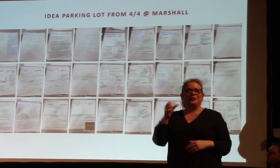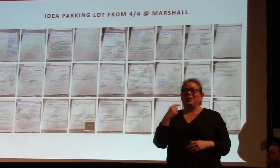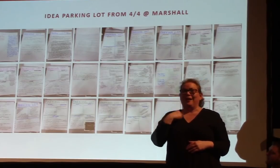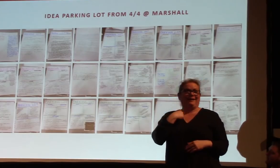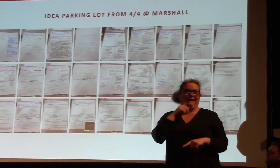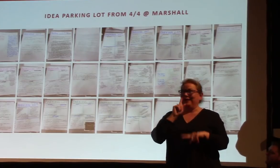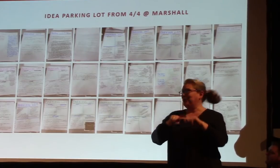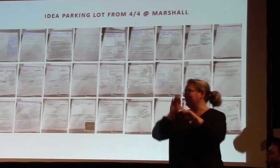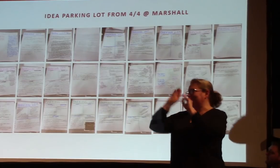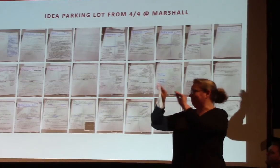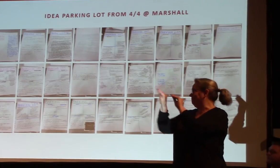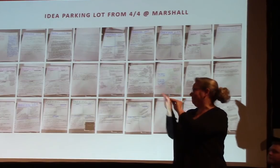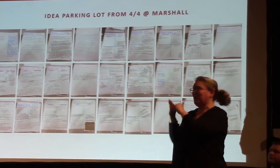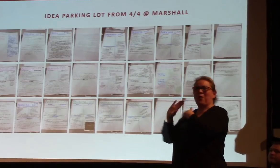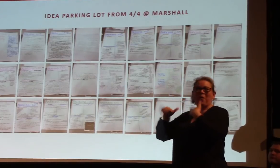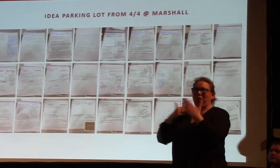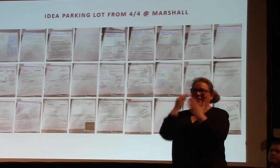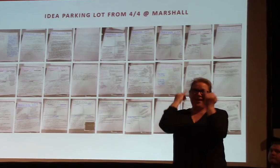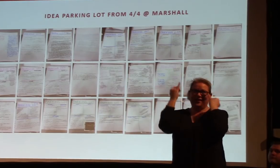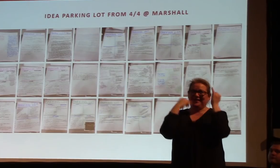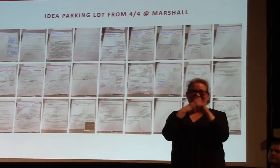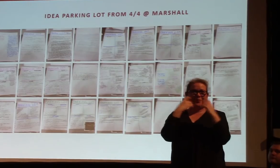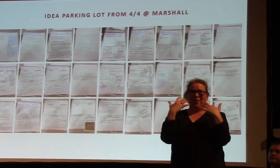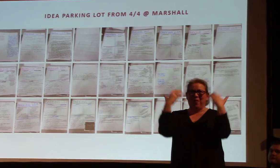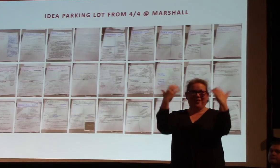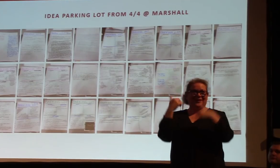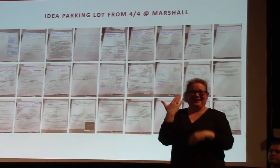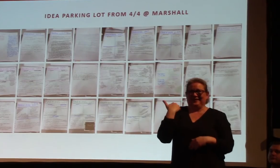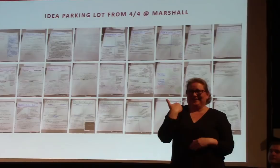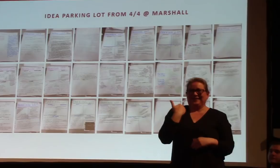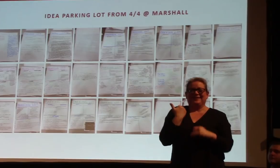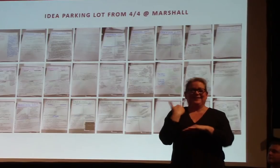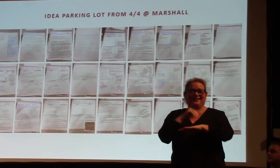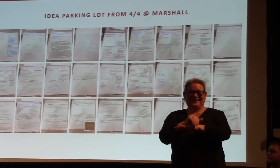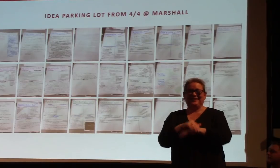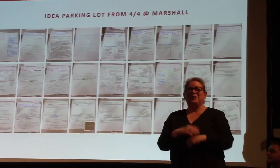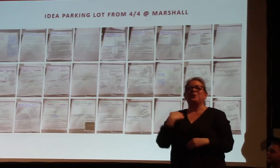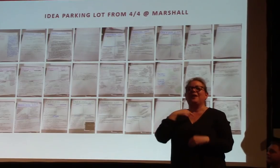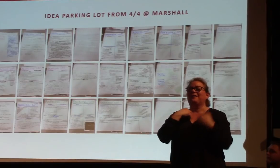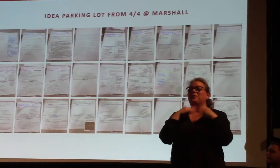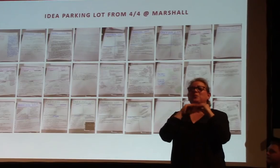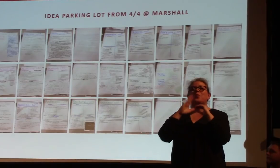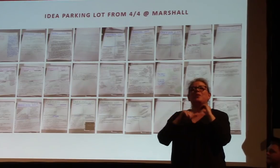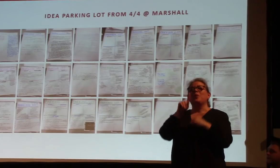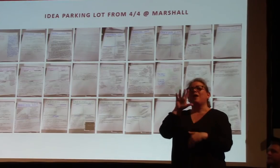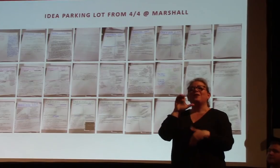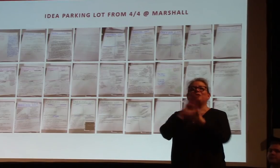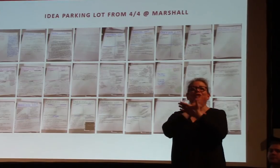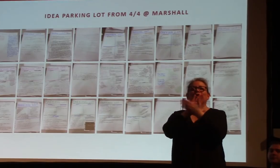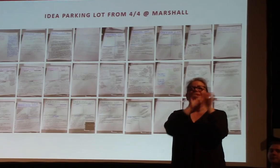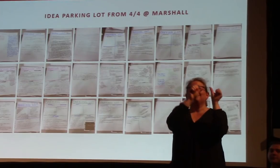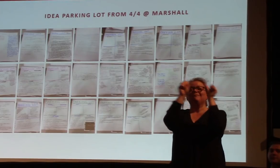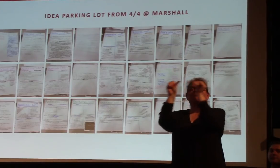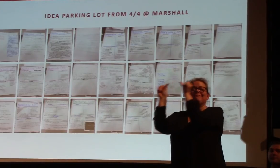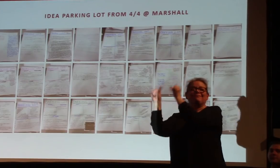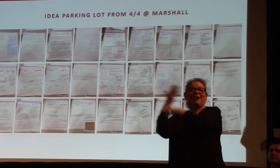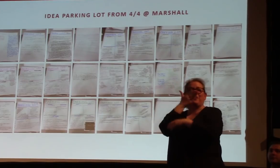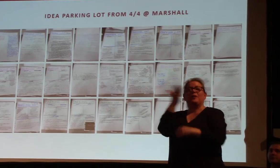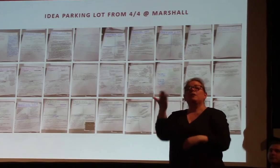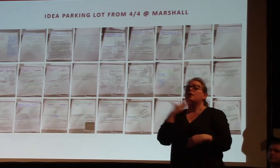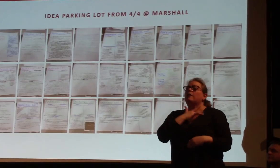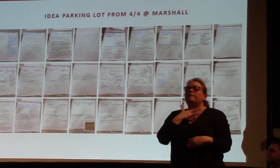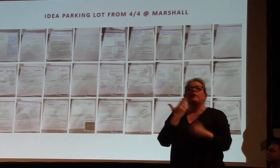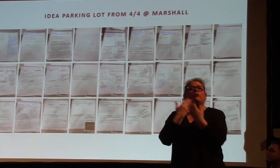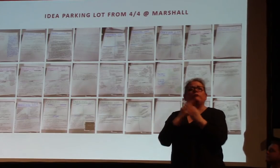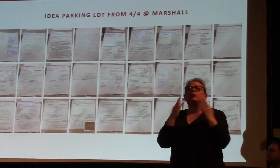got close to 100 different sheets out there. And again, you know, feel free to go in and put your ideas on there. But if you already see it on